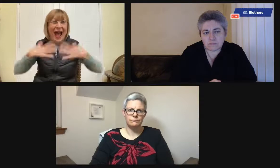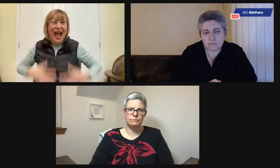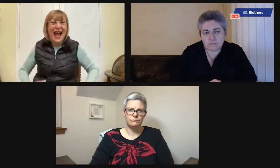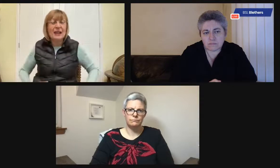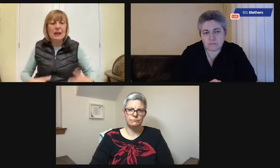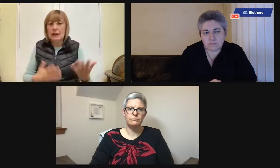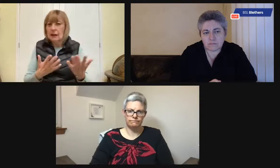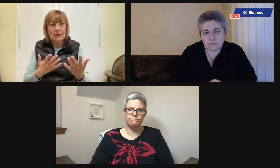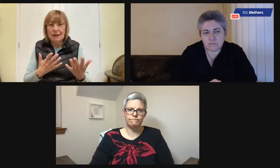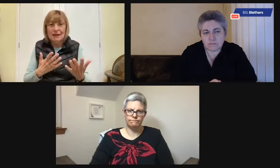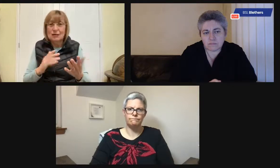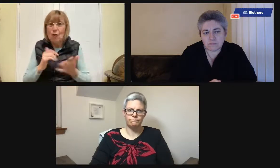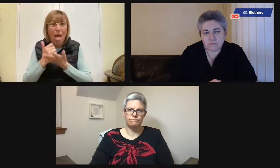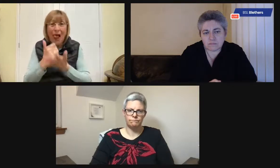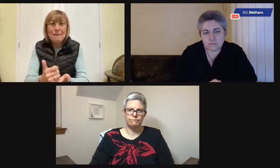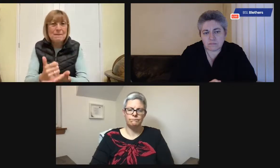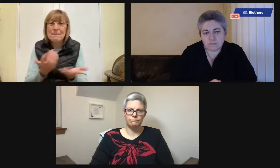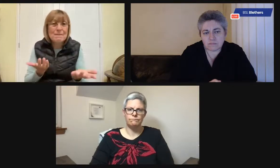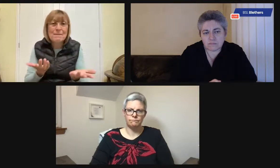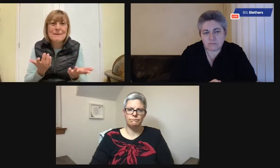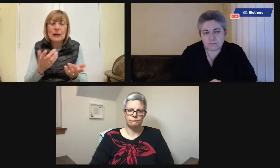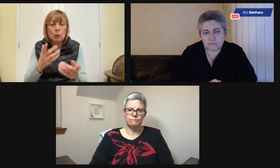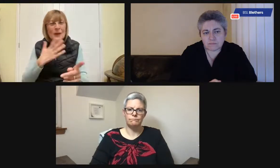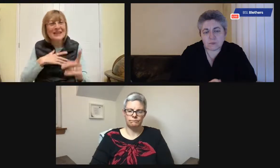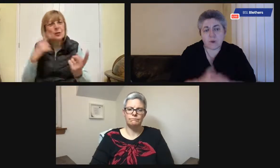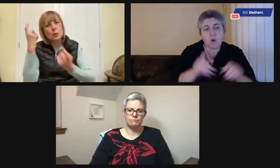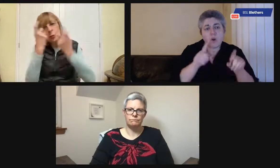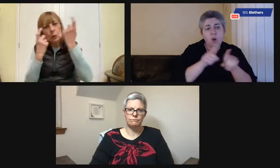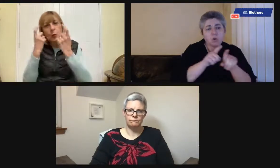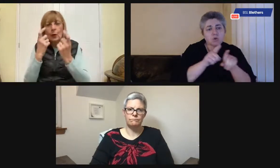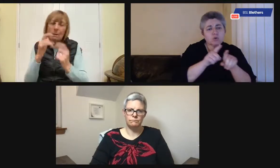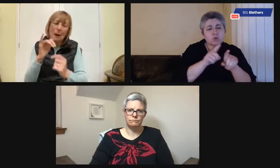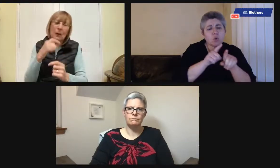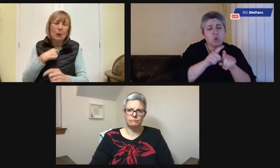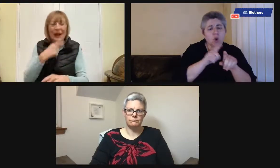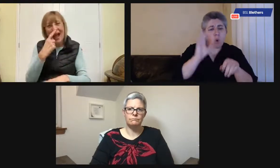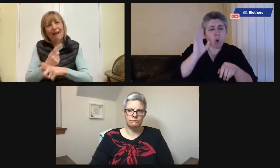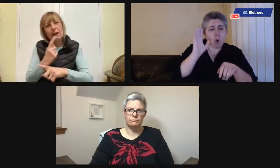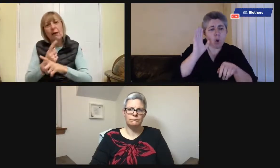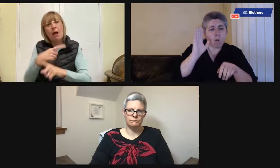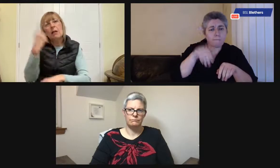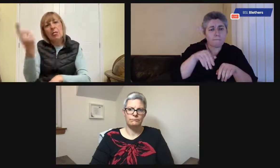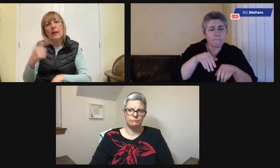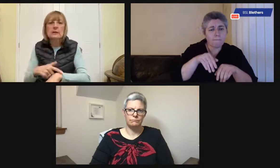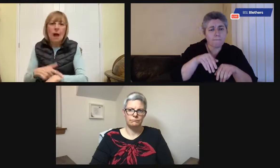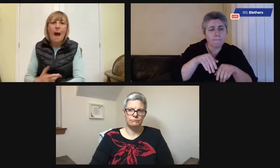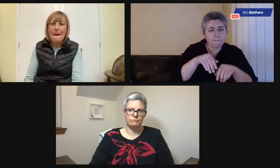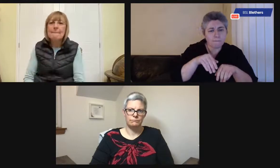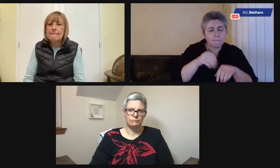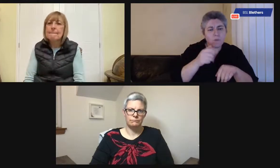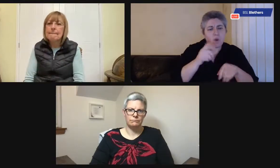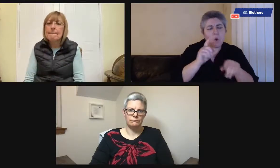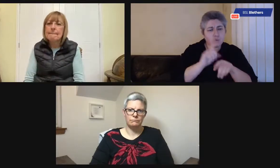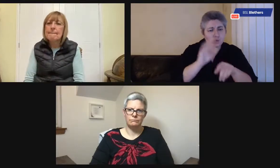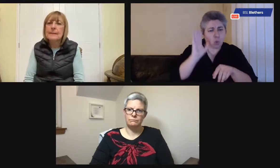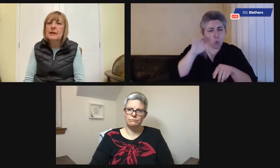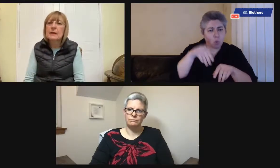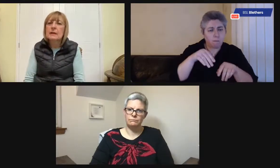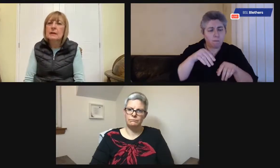hole on the pavement that you might fall into. So wearing black, being surrounded by black doesn't help, but